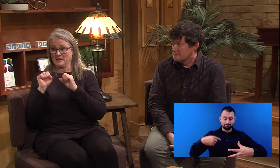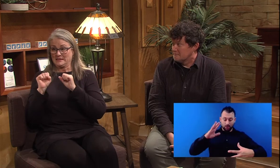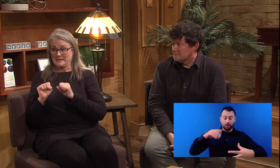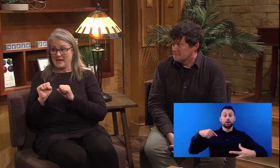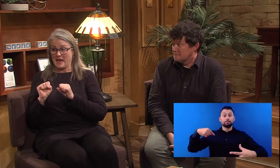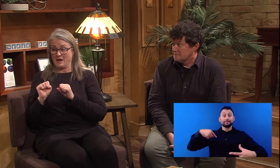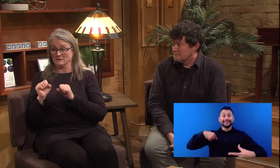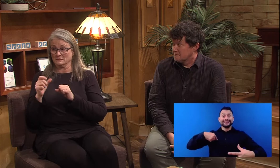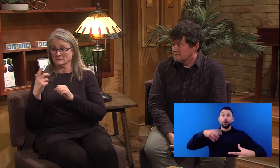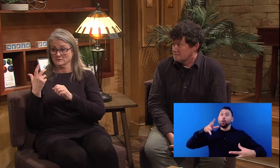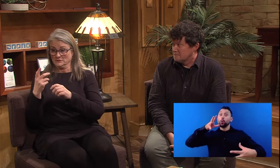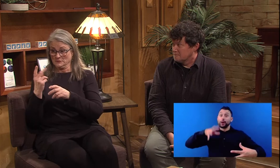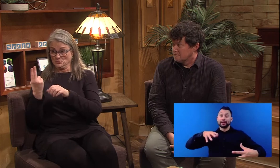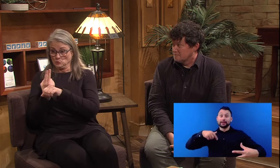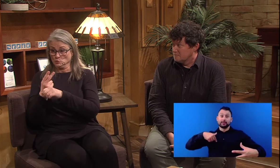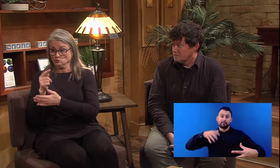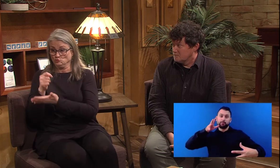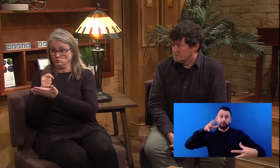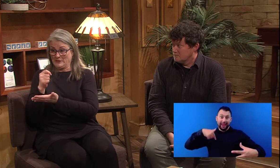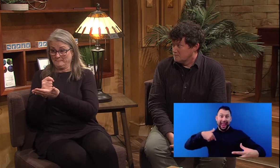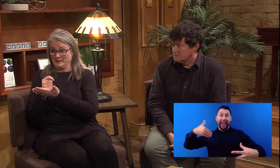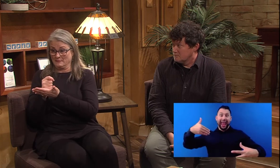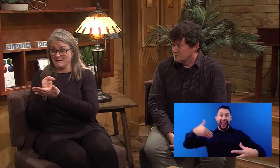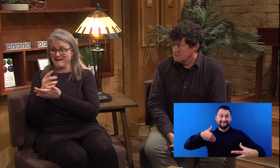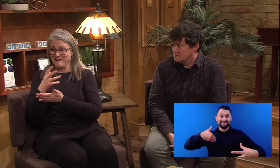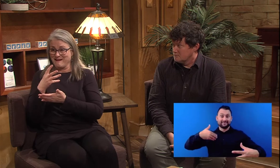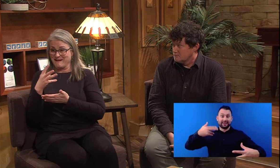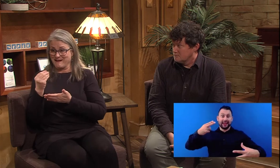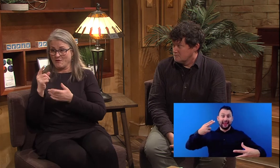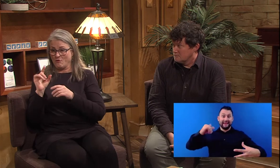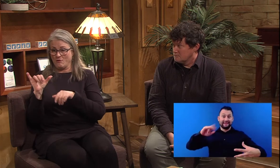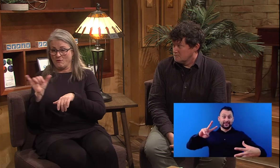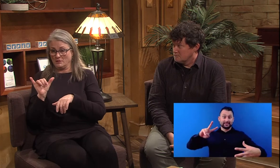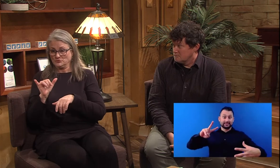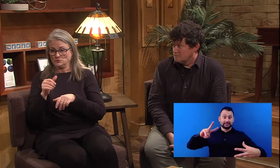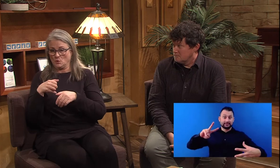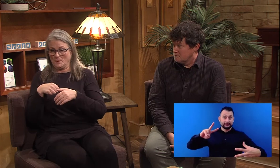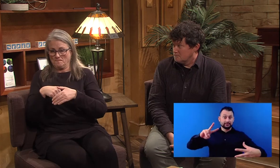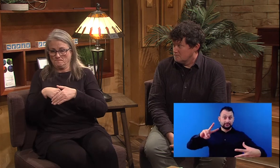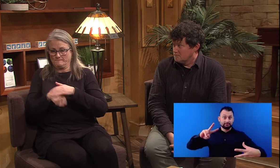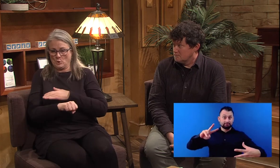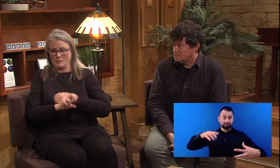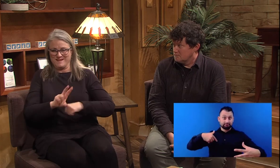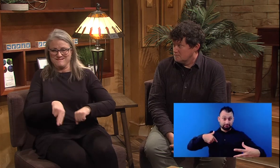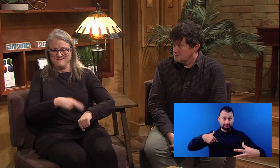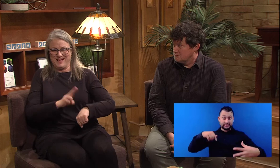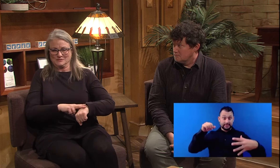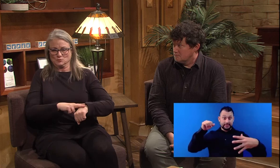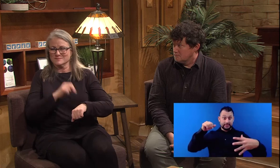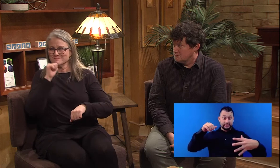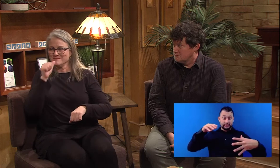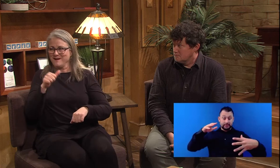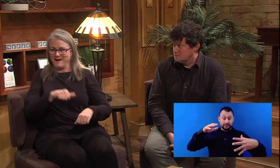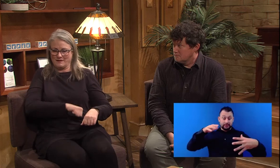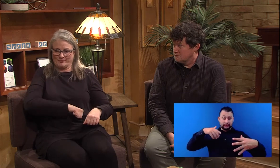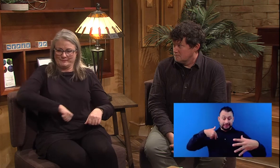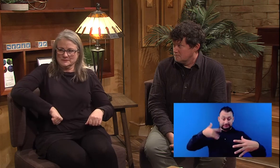or is pregnant and has HIV. Can she get treatment and still have a